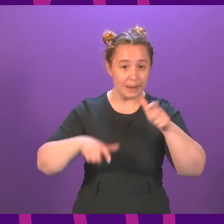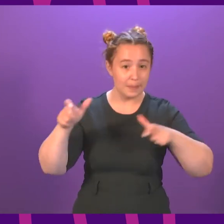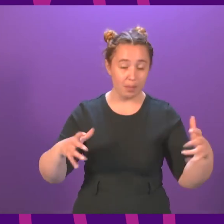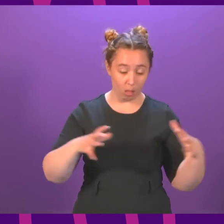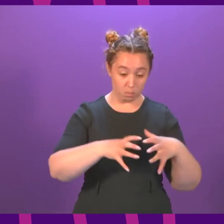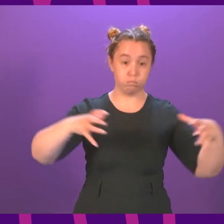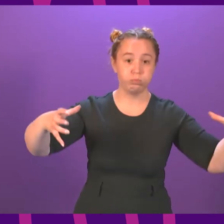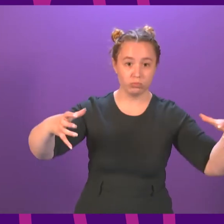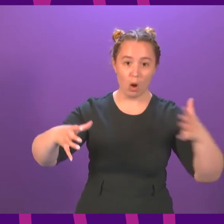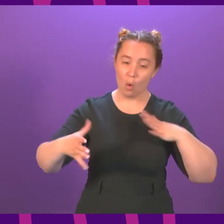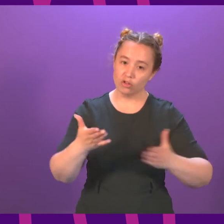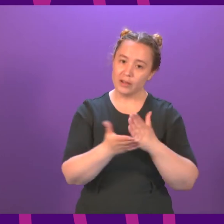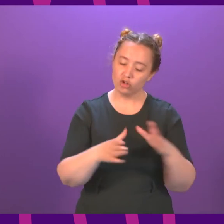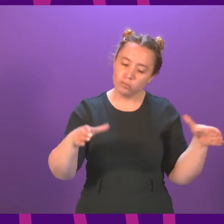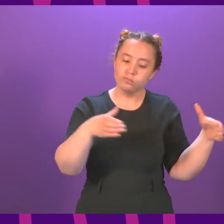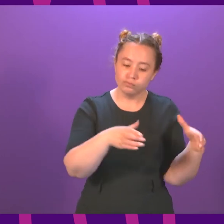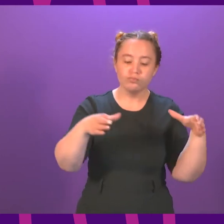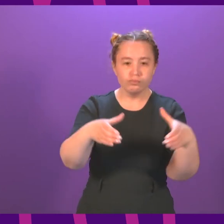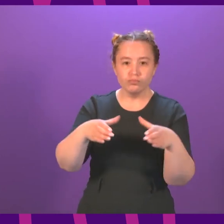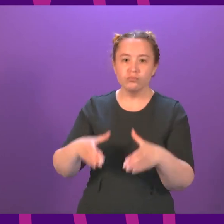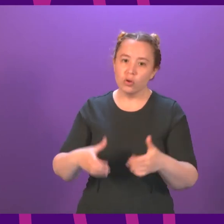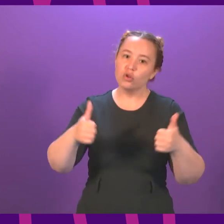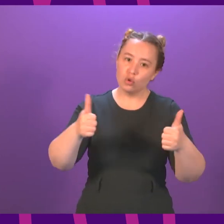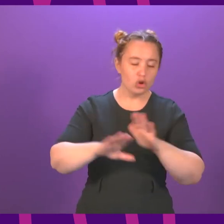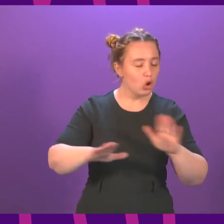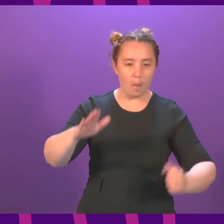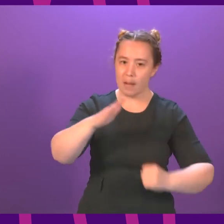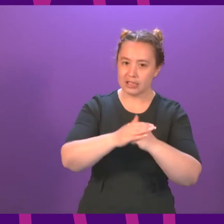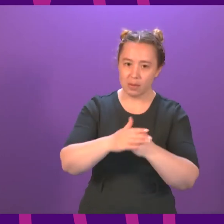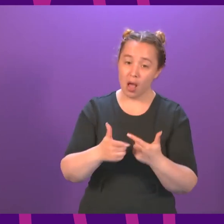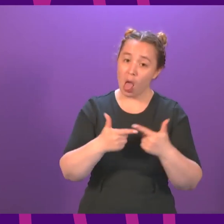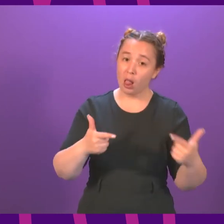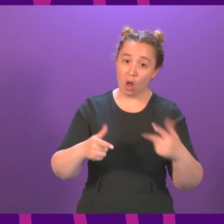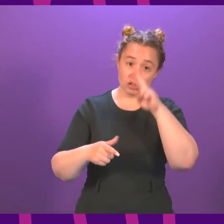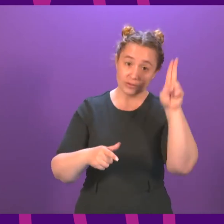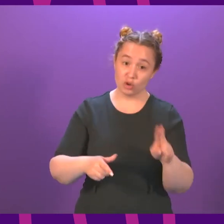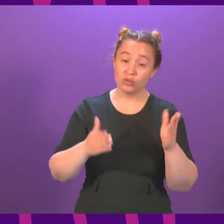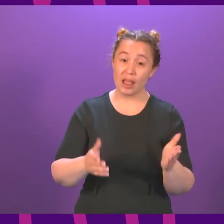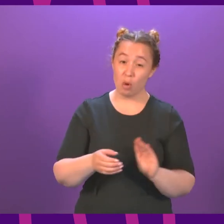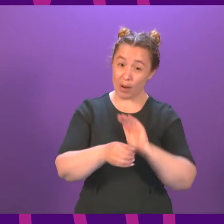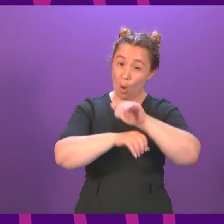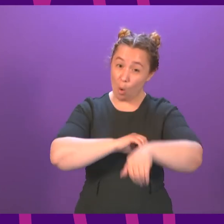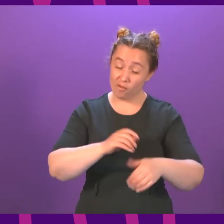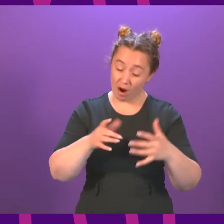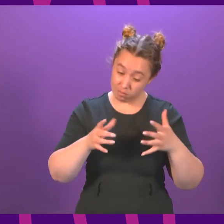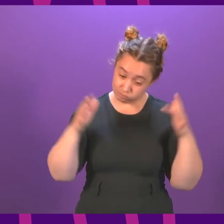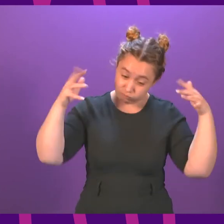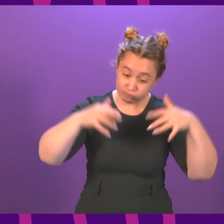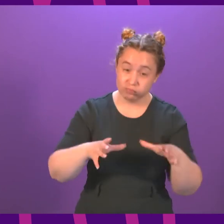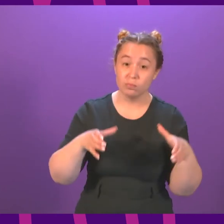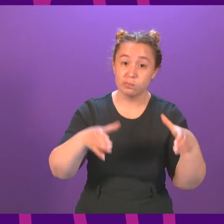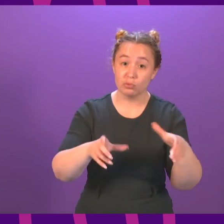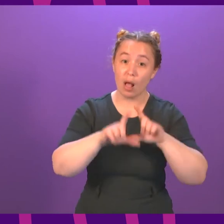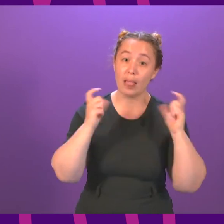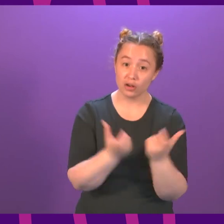during the next academic year, in light of reports that a number of schools are currently exceeding these limits. We are